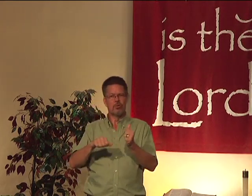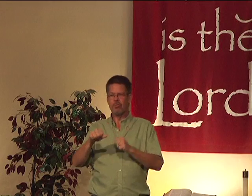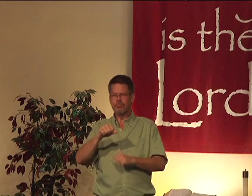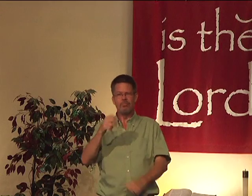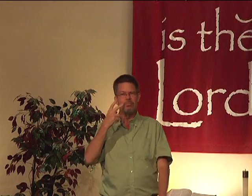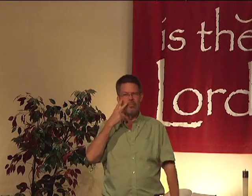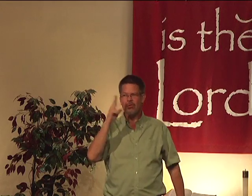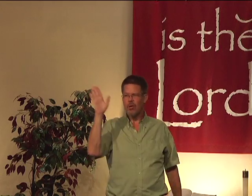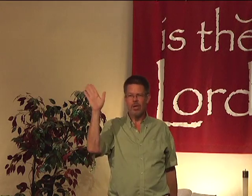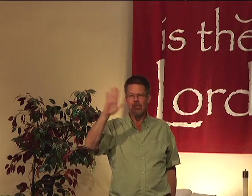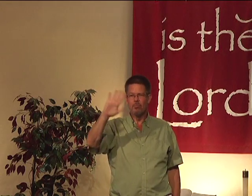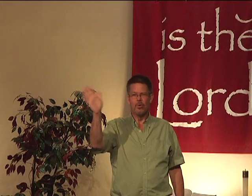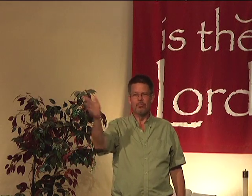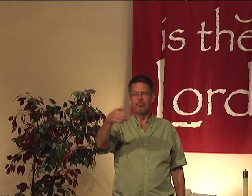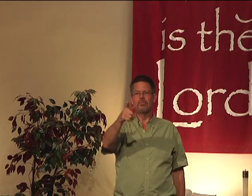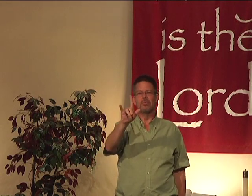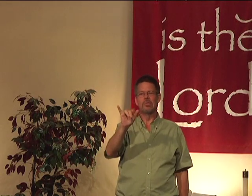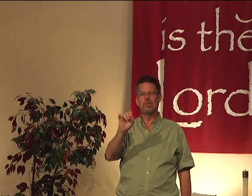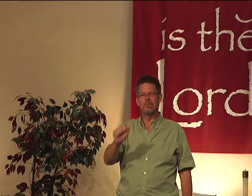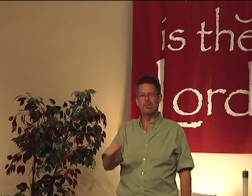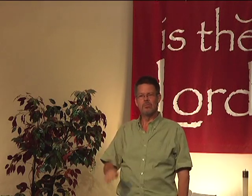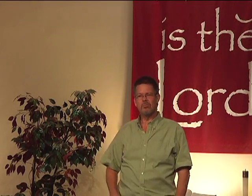But Christians can understand each other in that way.